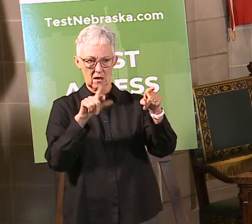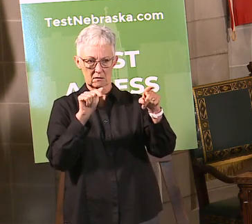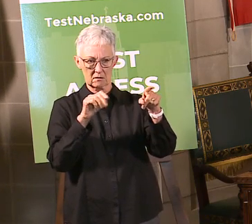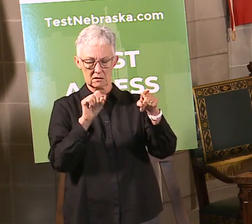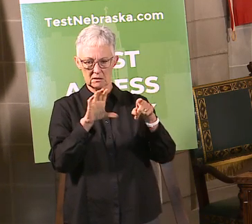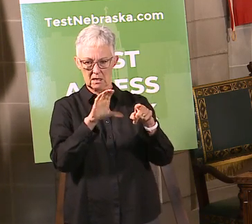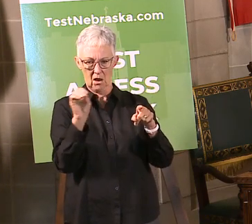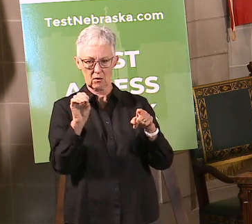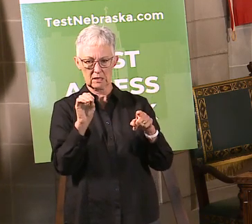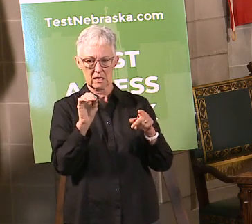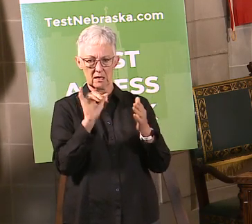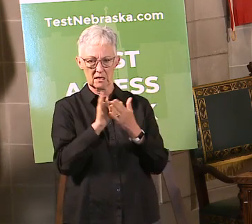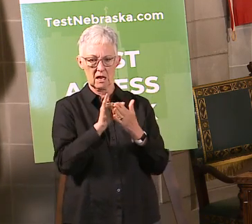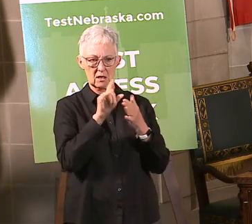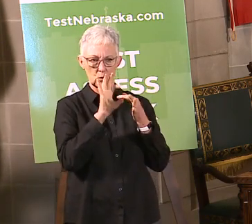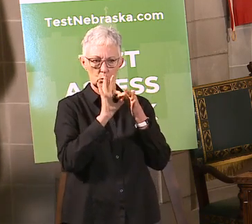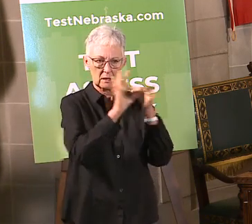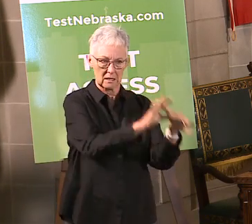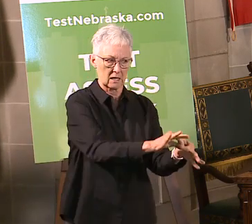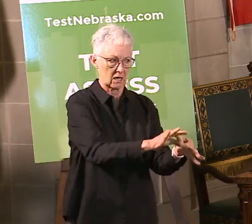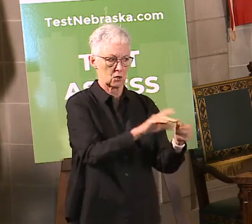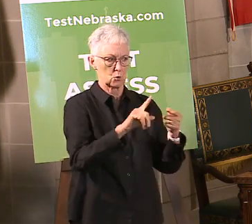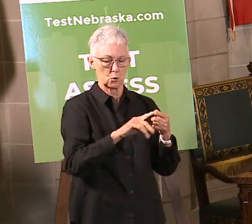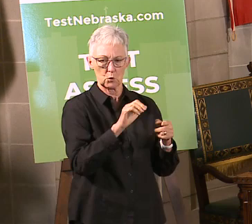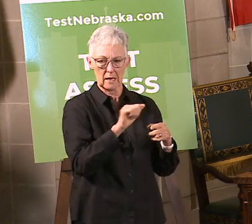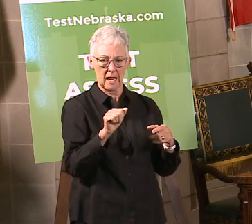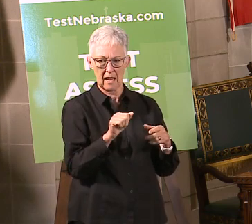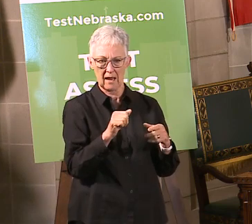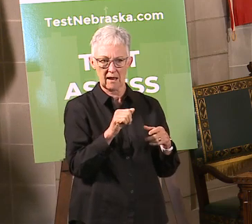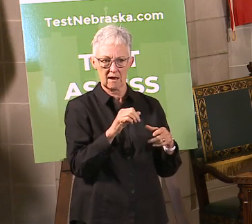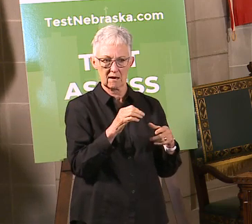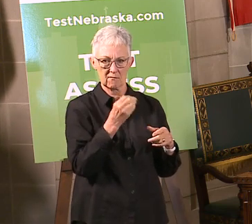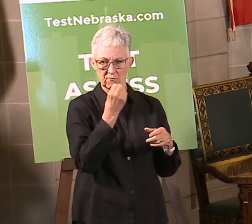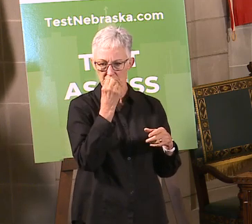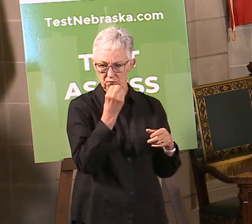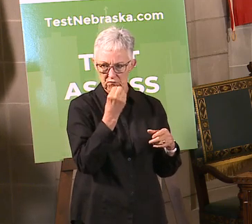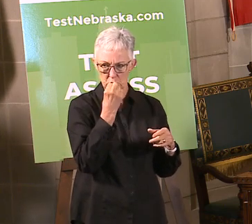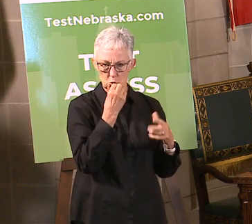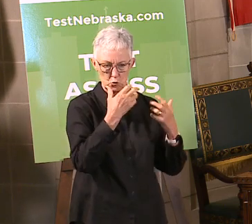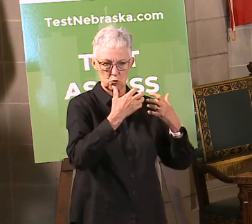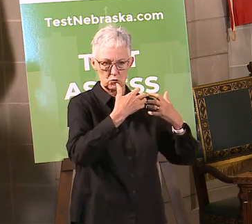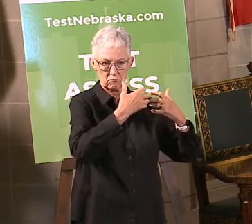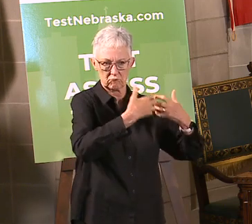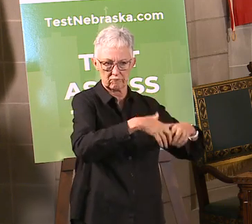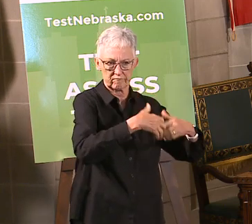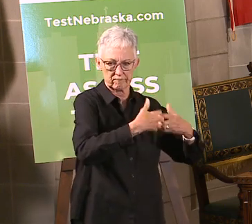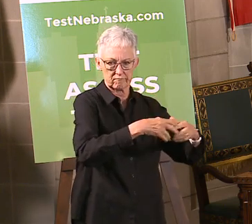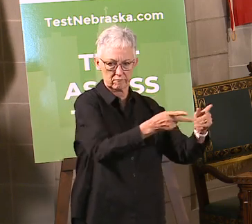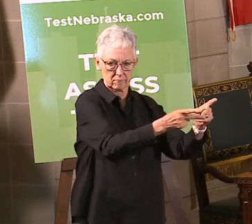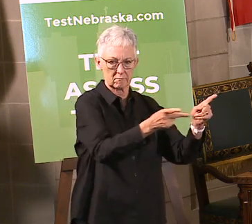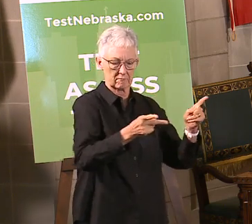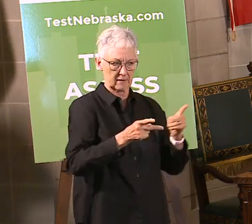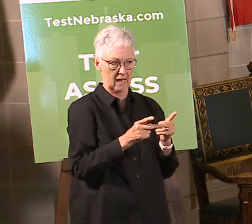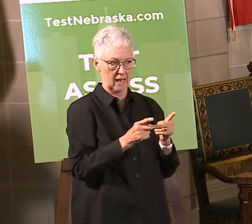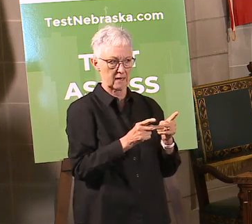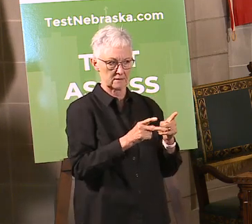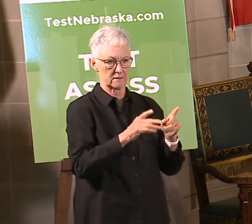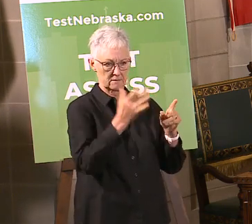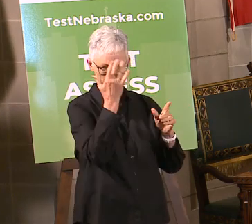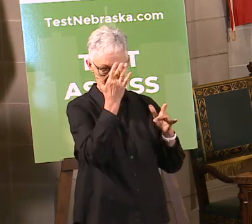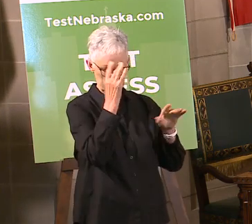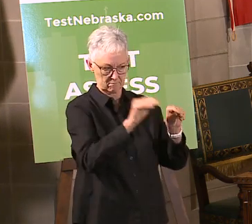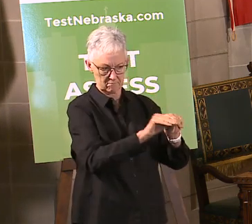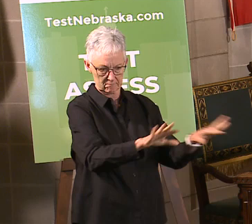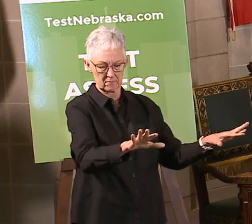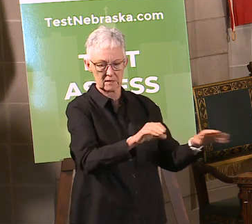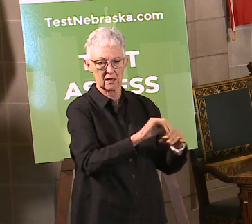causes for more cases in Douglas County, but I would certainly refer you to her to get the specifics, so she's going to have a better